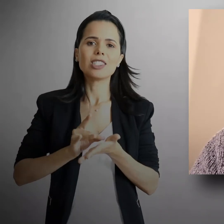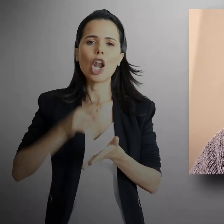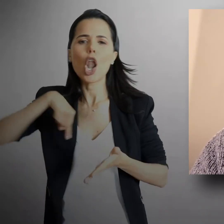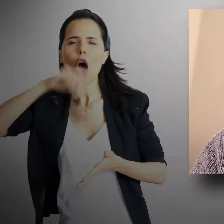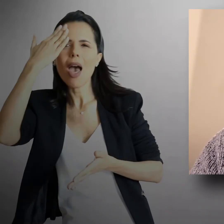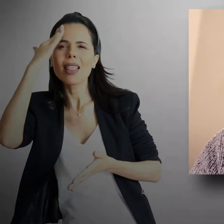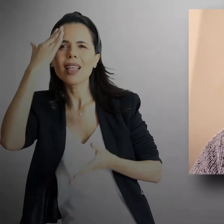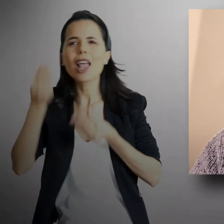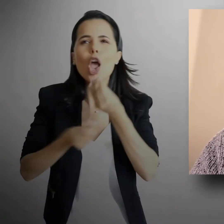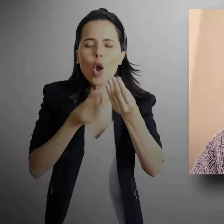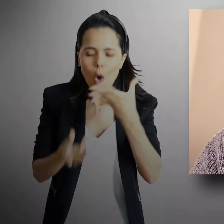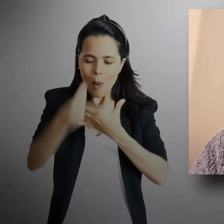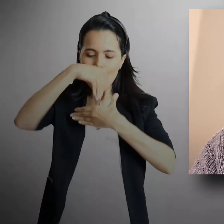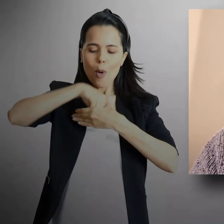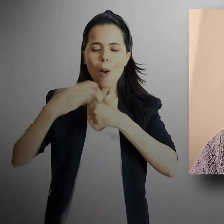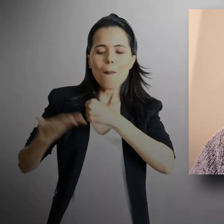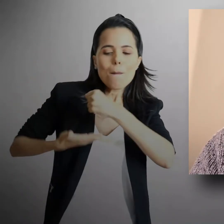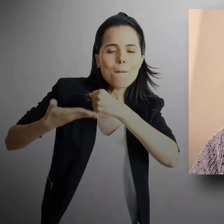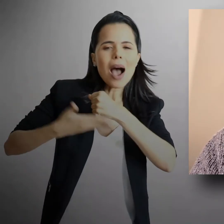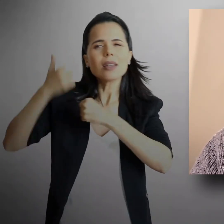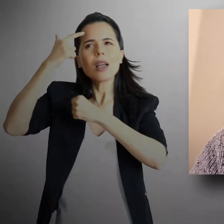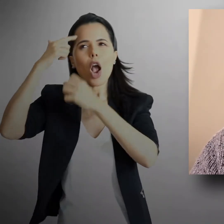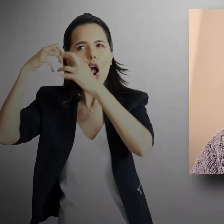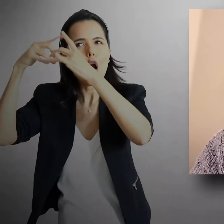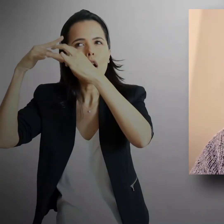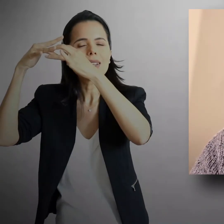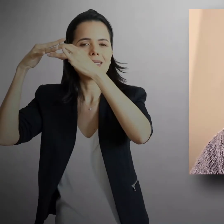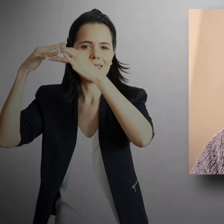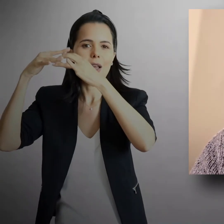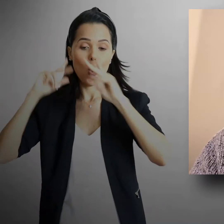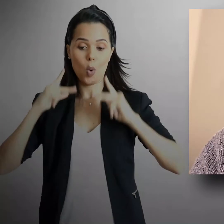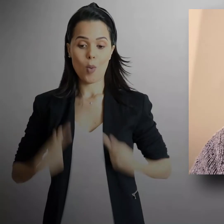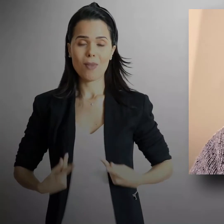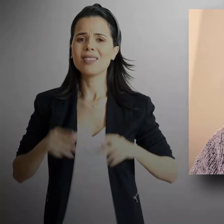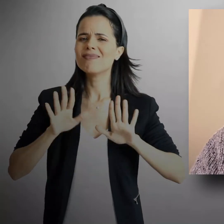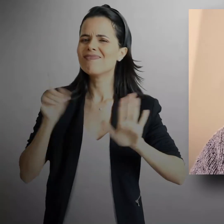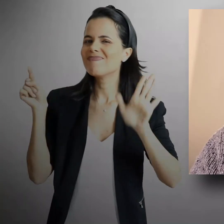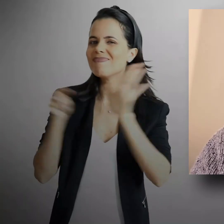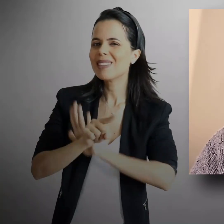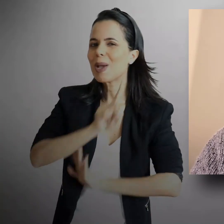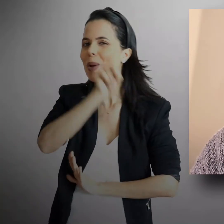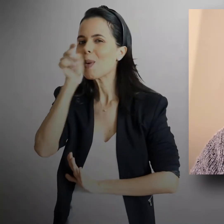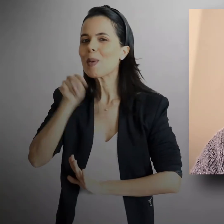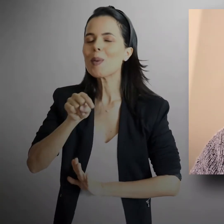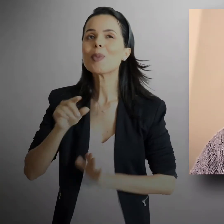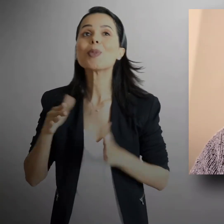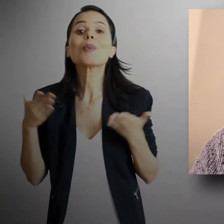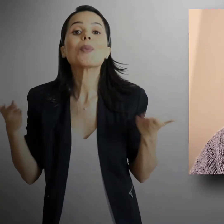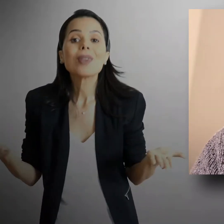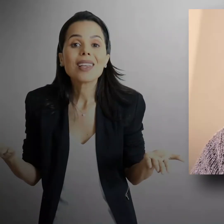I think, is the one that I basically just mentioned. There's reason to believe that